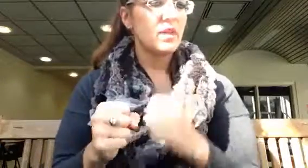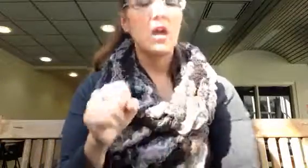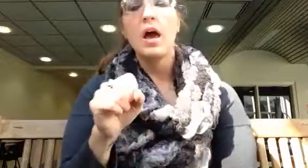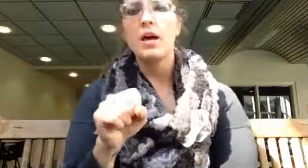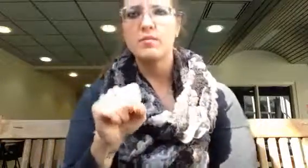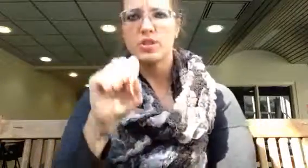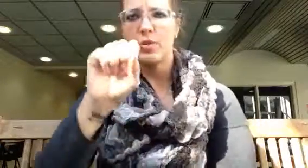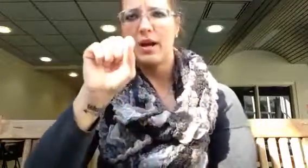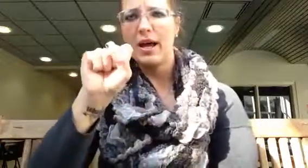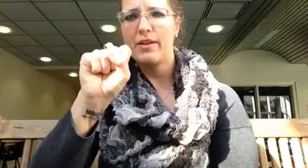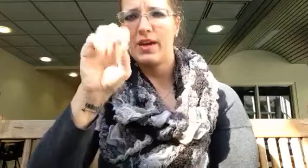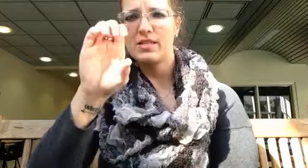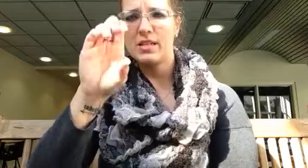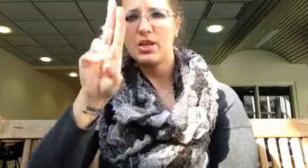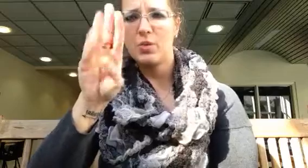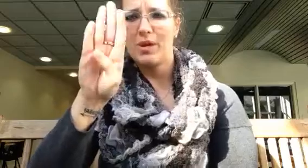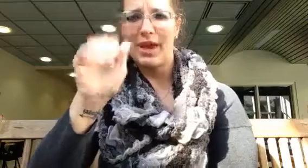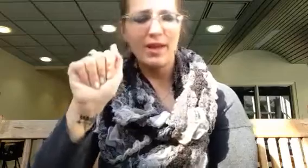Um. Scuba dive.-E-U-V-A.